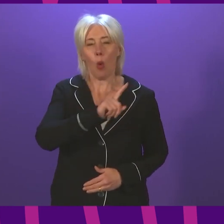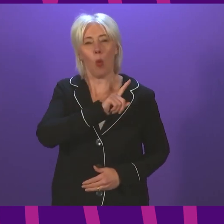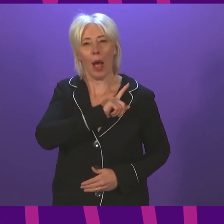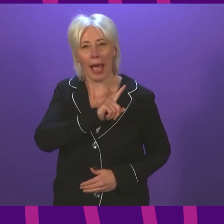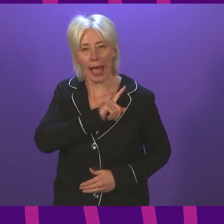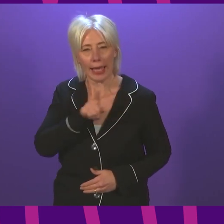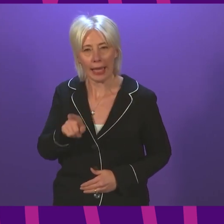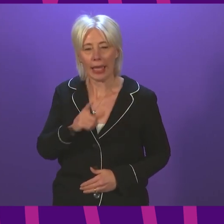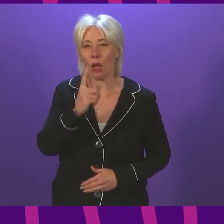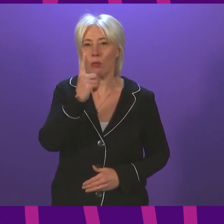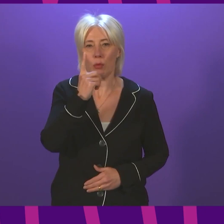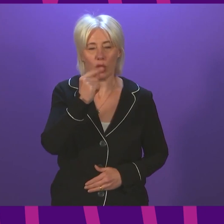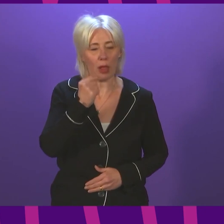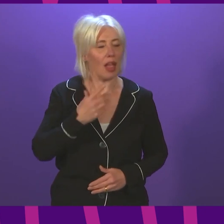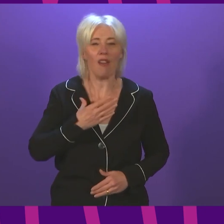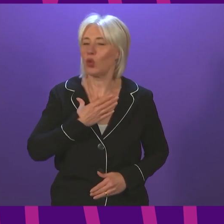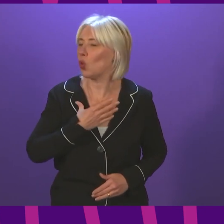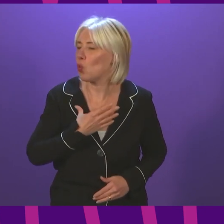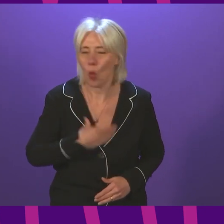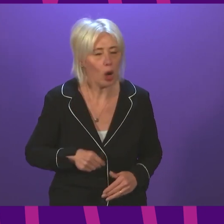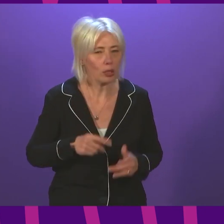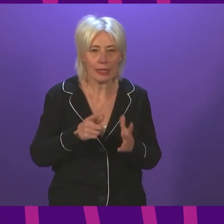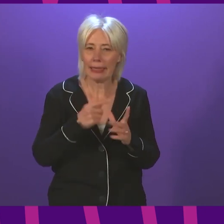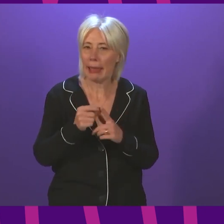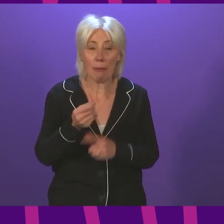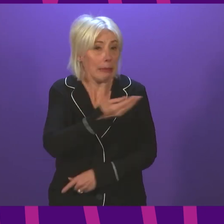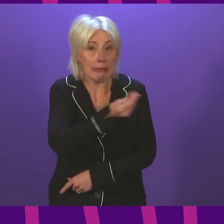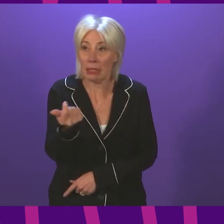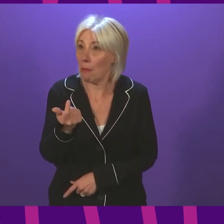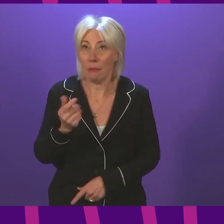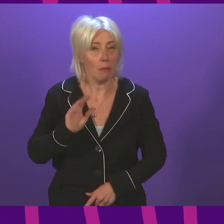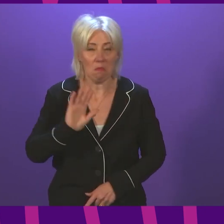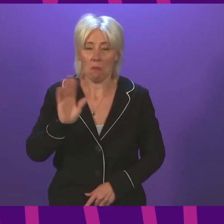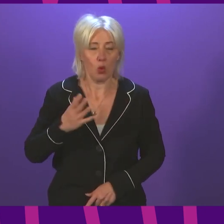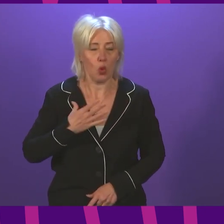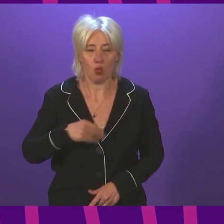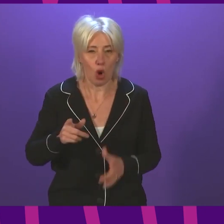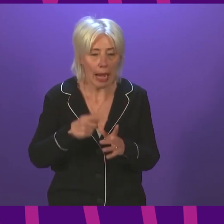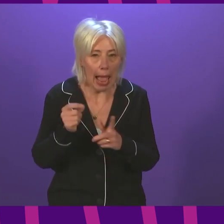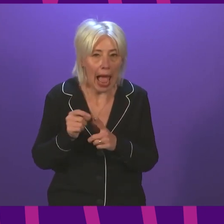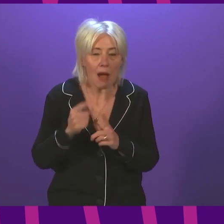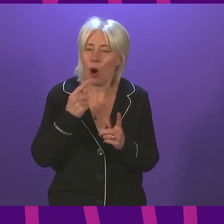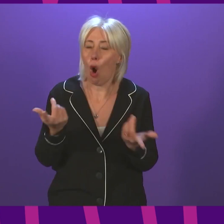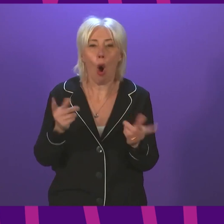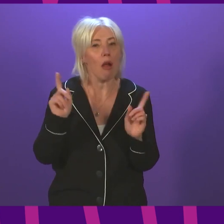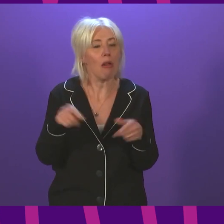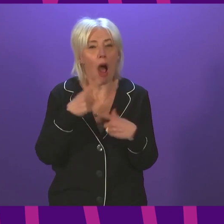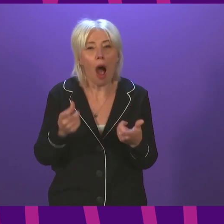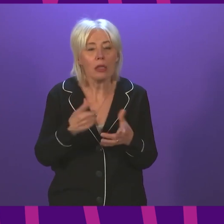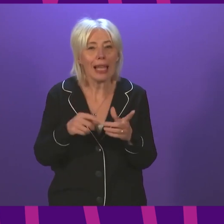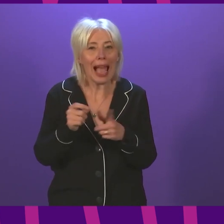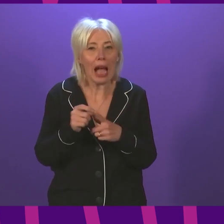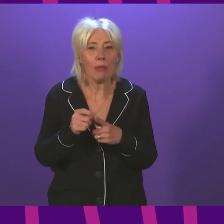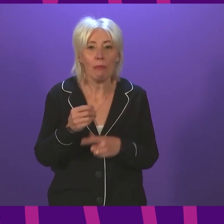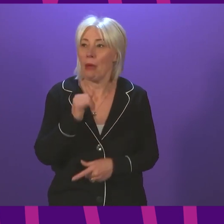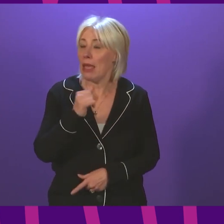it is possible if you don't want to use the app, as some people will not want to use an app, or if you are unable to use an app, if you are one of the